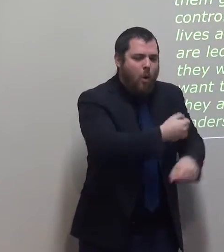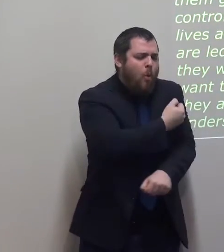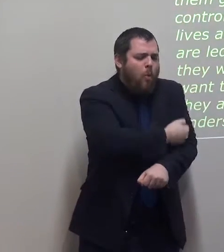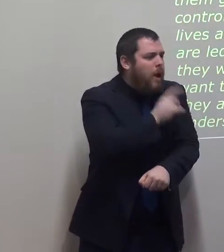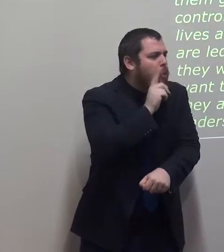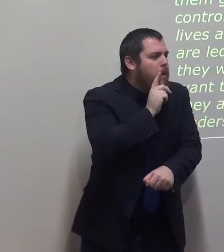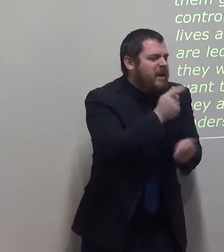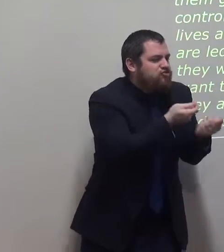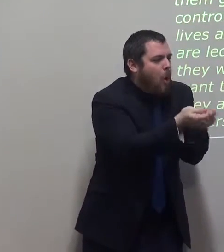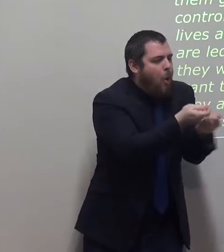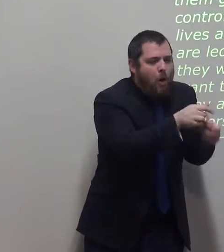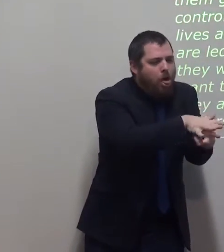whose lives are full of sin.